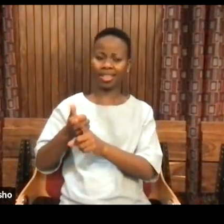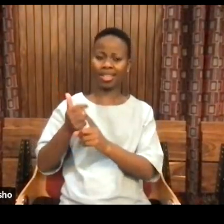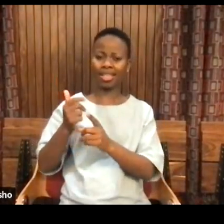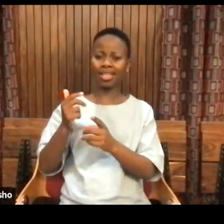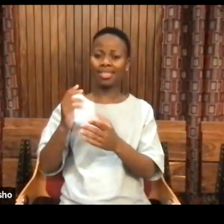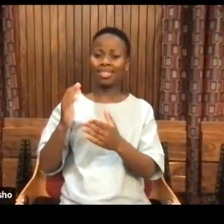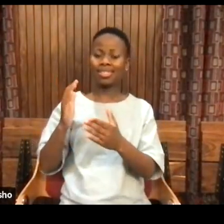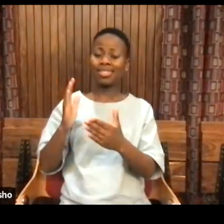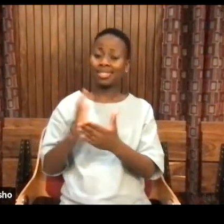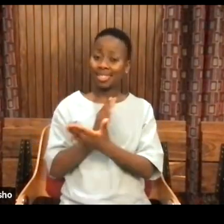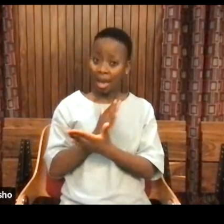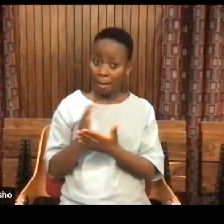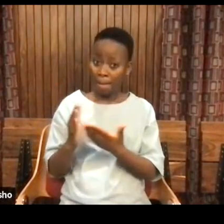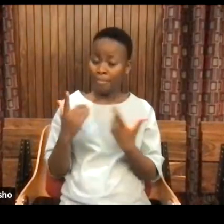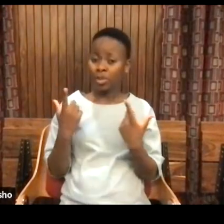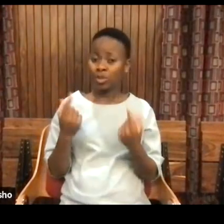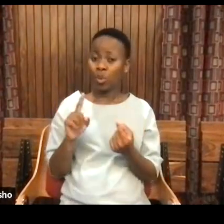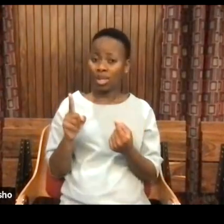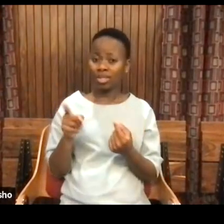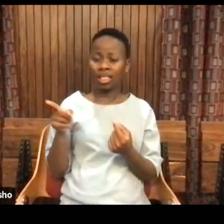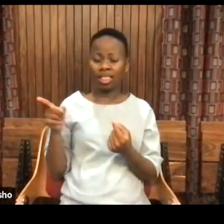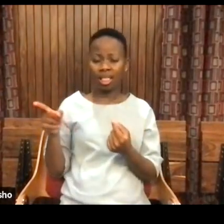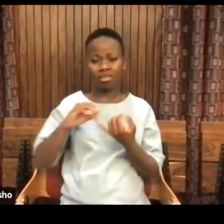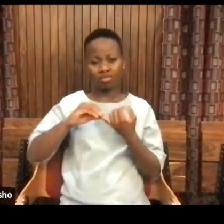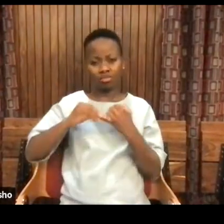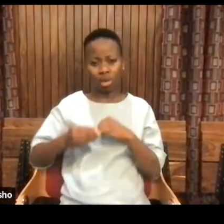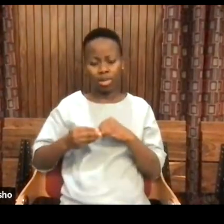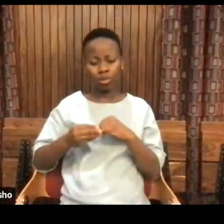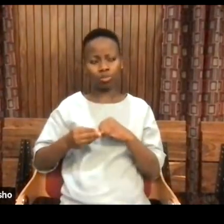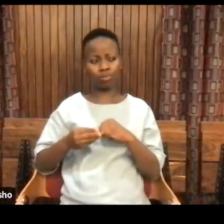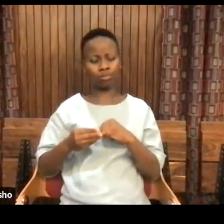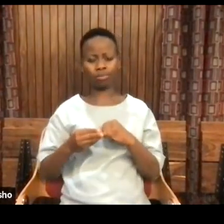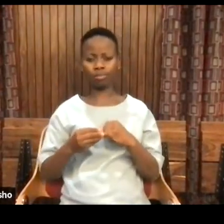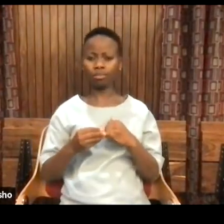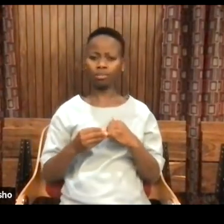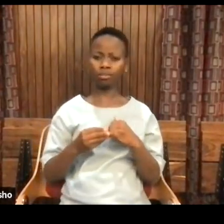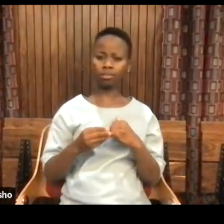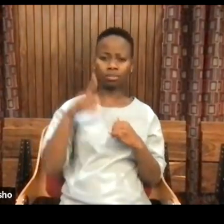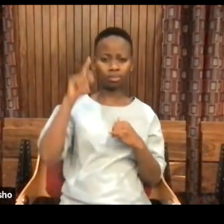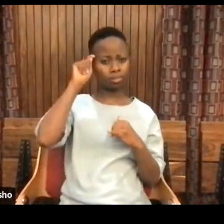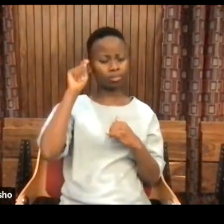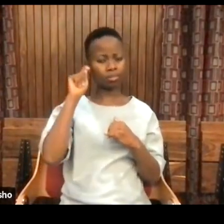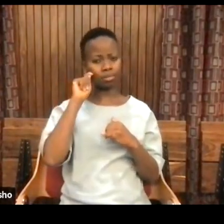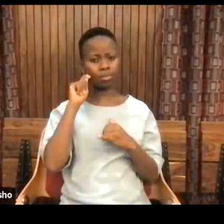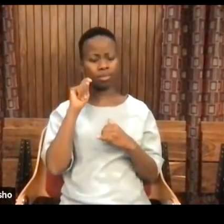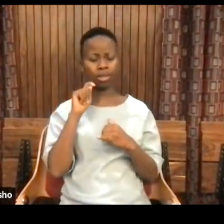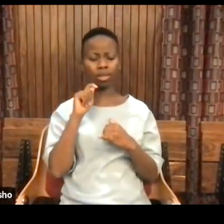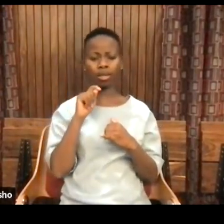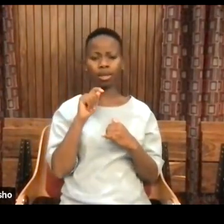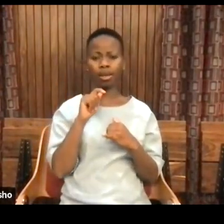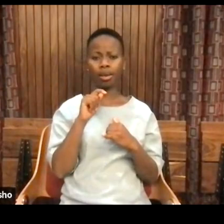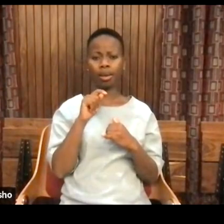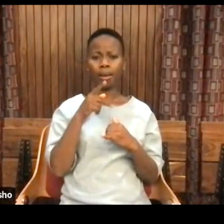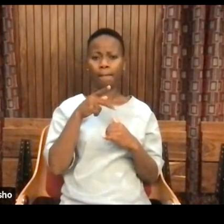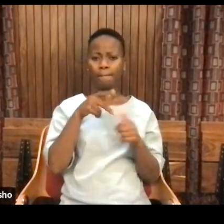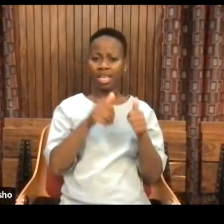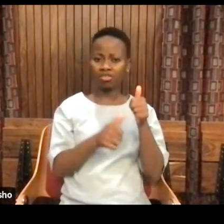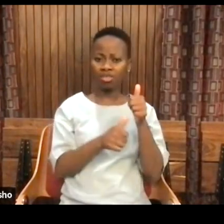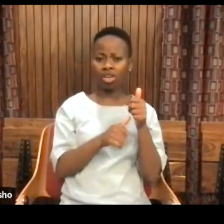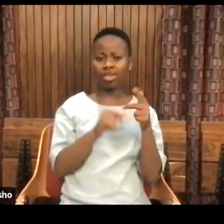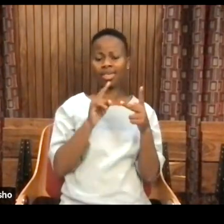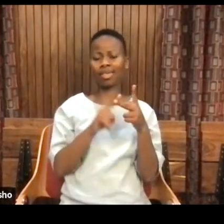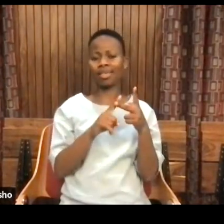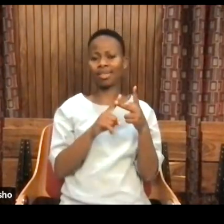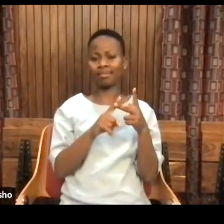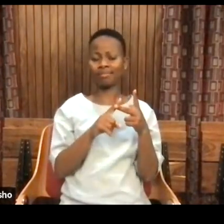to the right, by trying to regain this sense of security. And that's why you get into authority figures, patriarchy, fascism